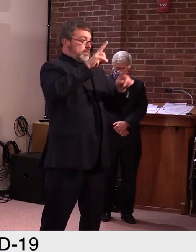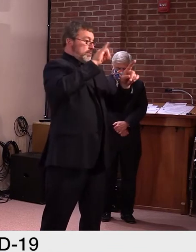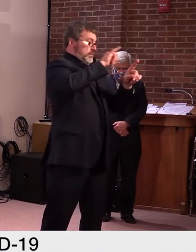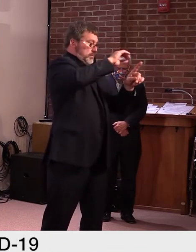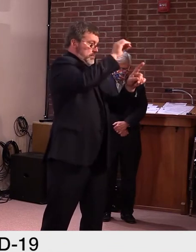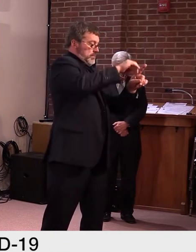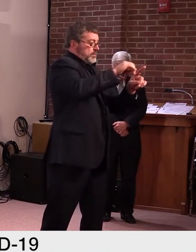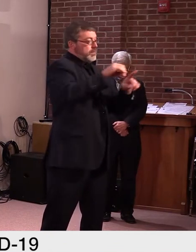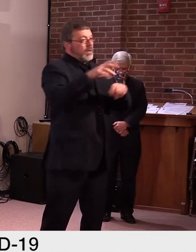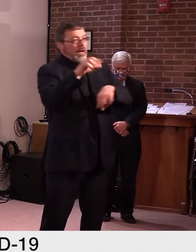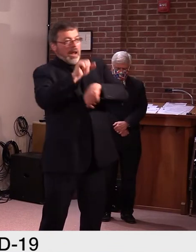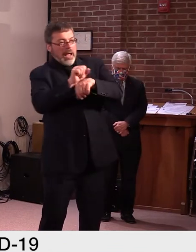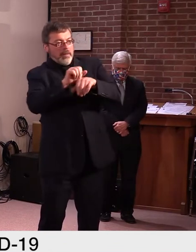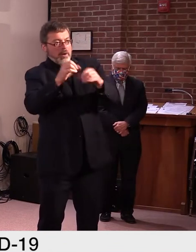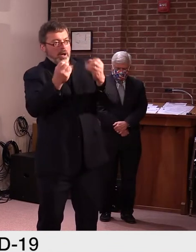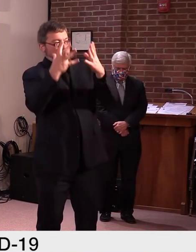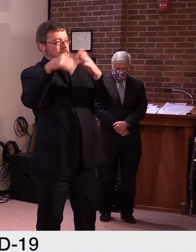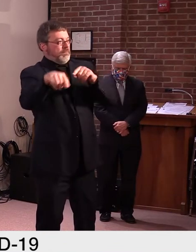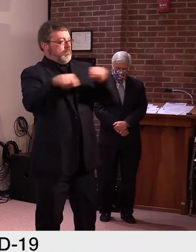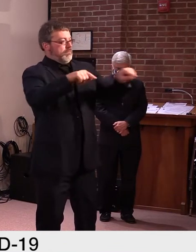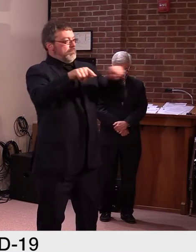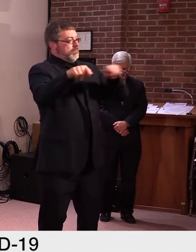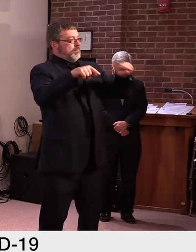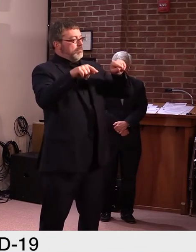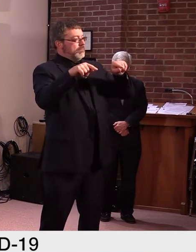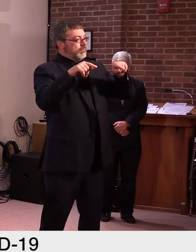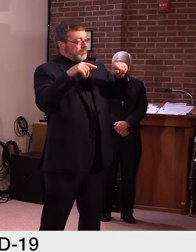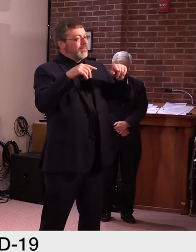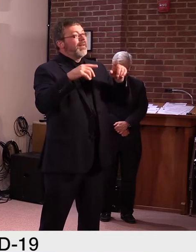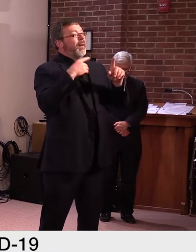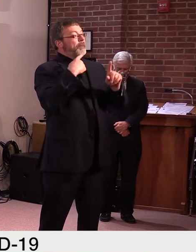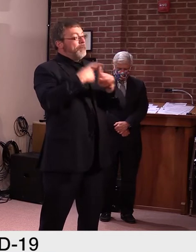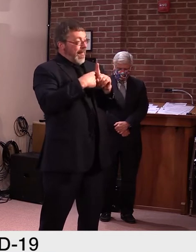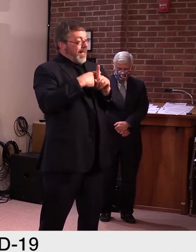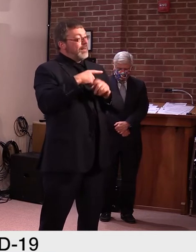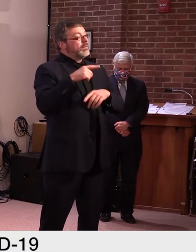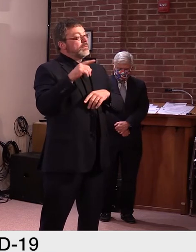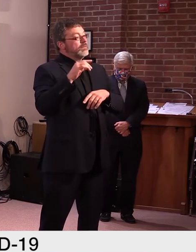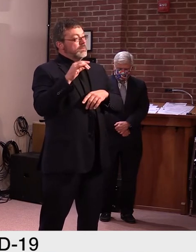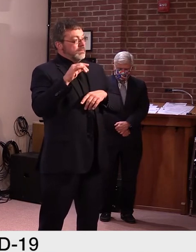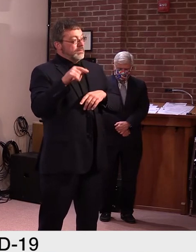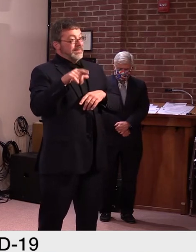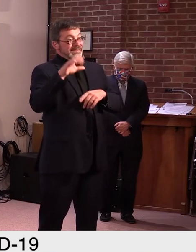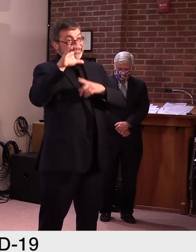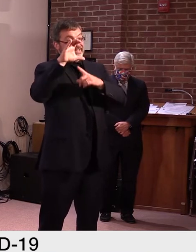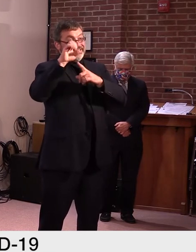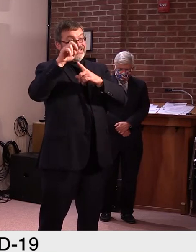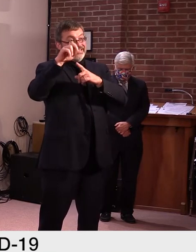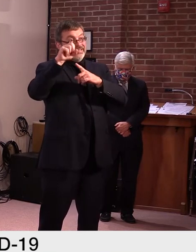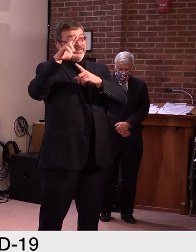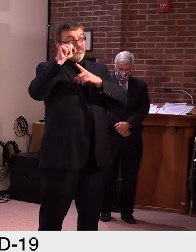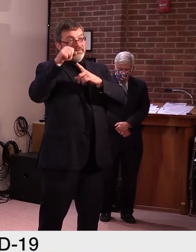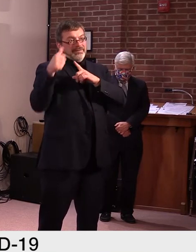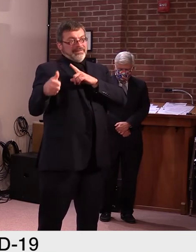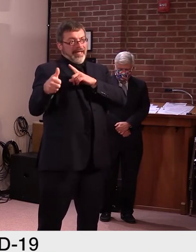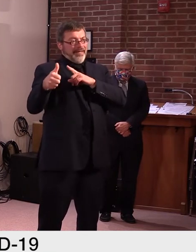that is based on a household survey conducted by the U.S. Census Bureau. And it really, uh, asks the question of whether